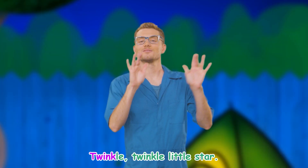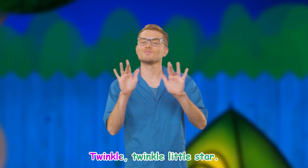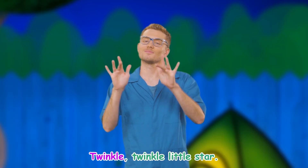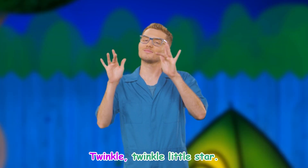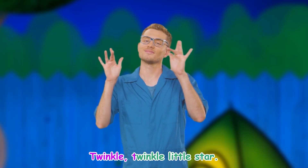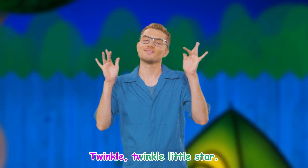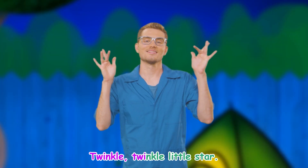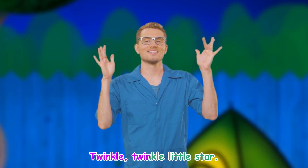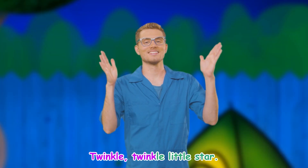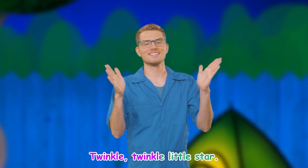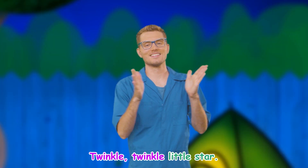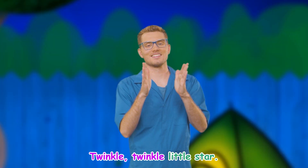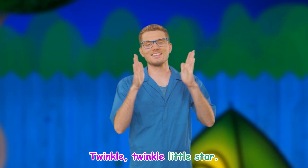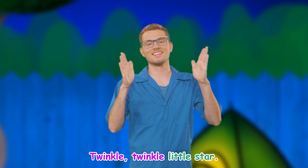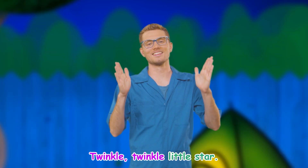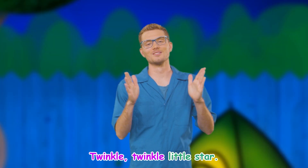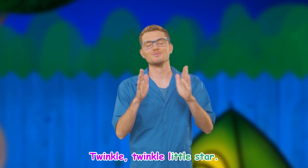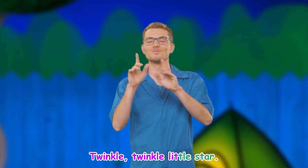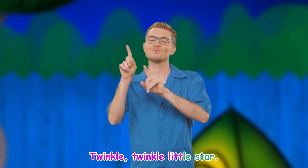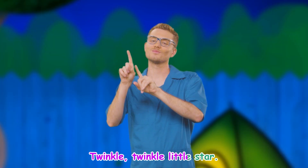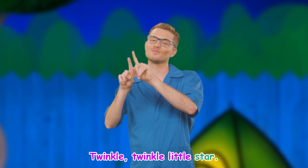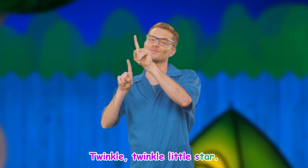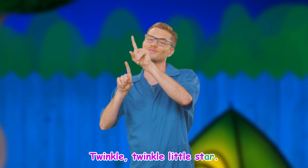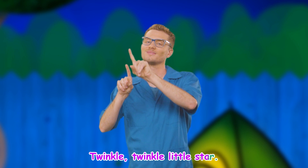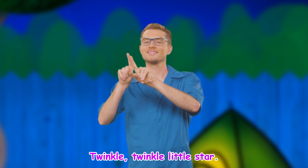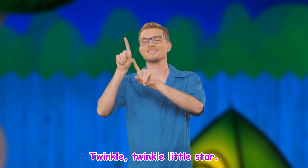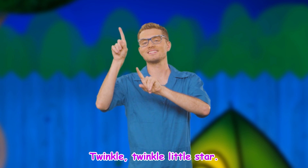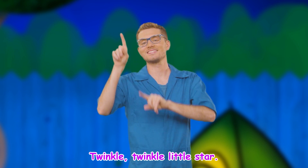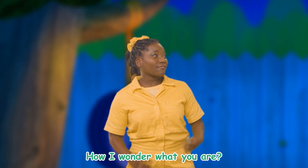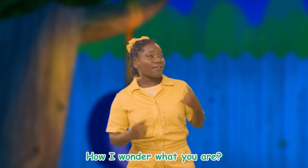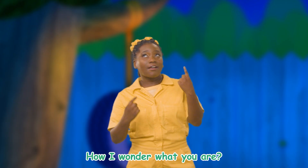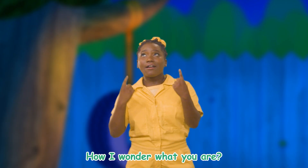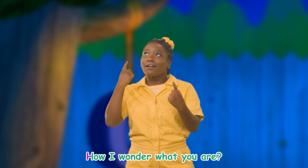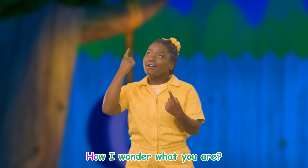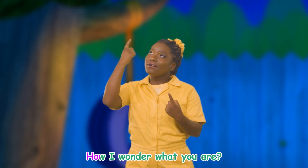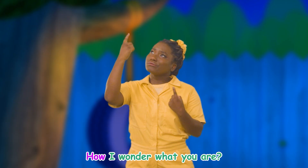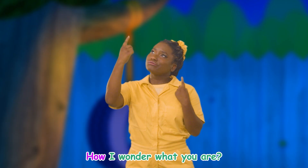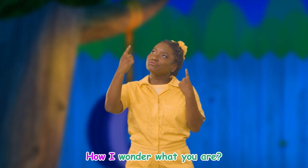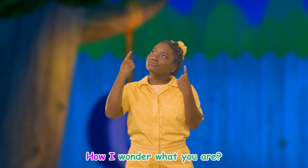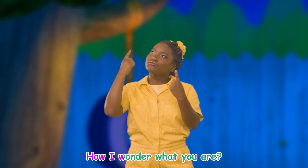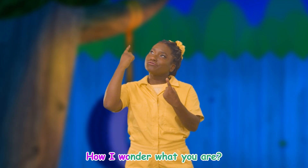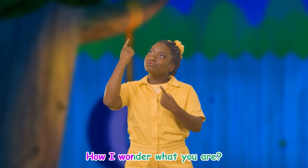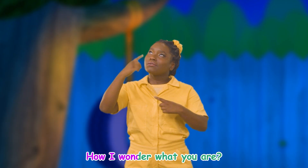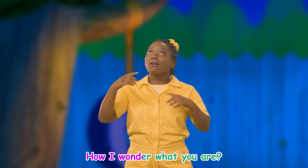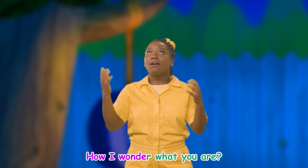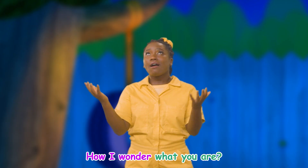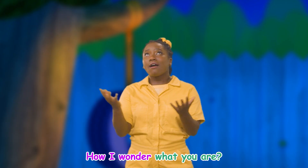Twinkle, twinkle, little star How I wonder